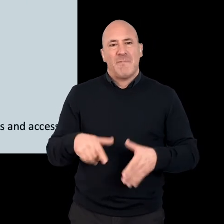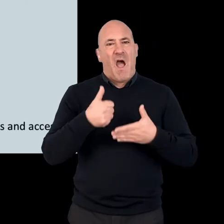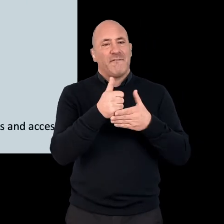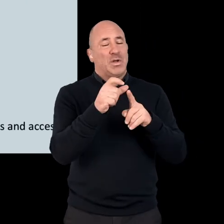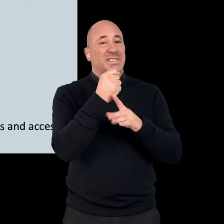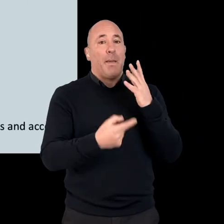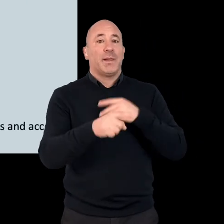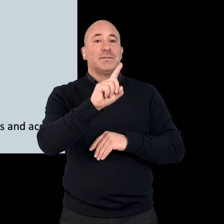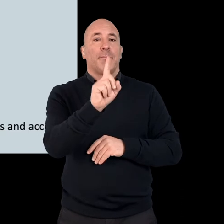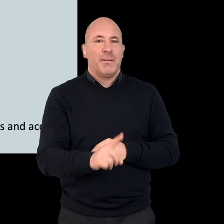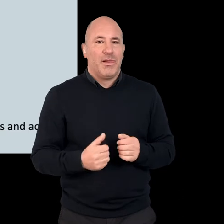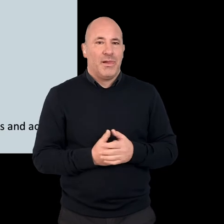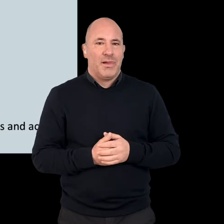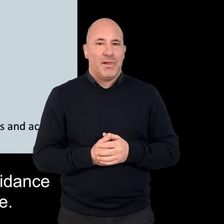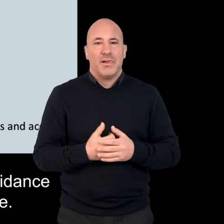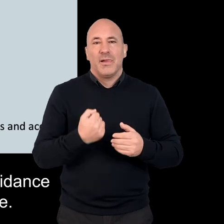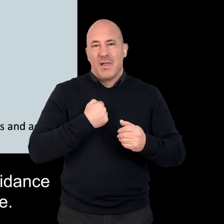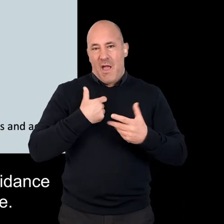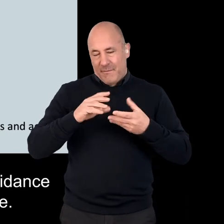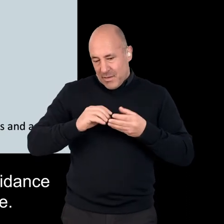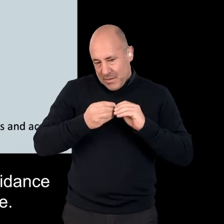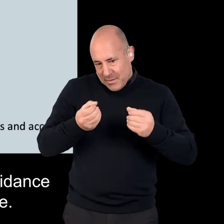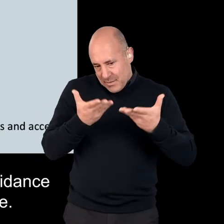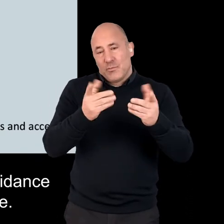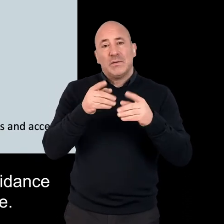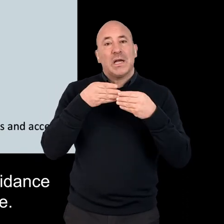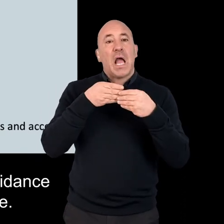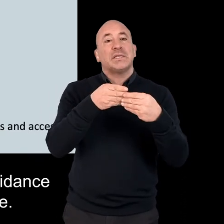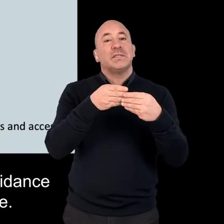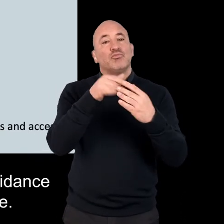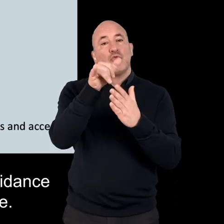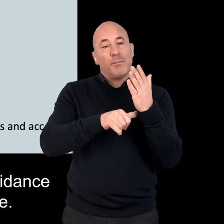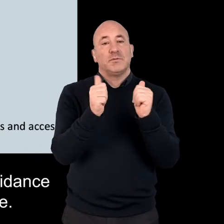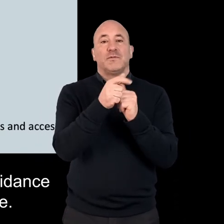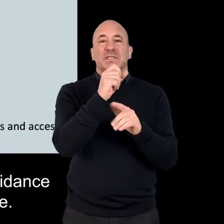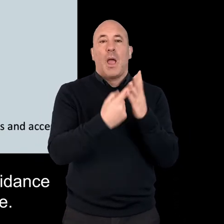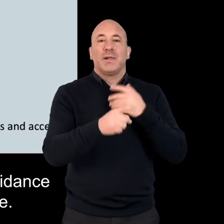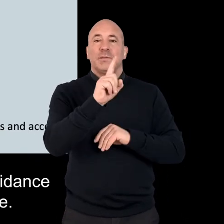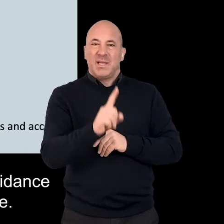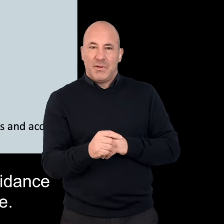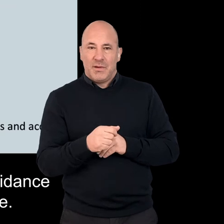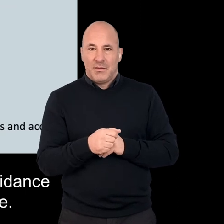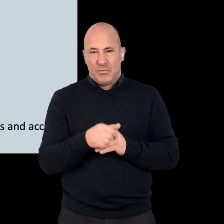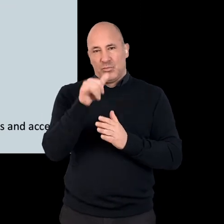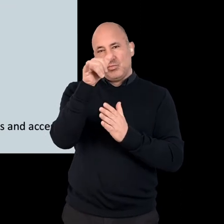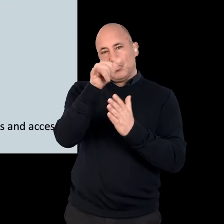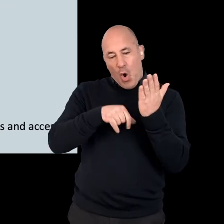Advice for disabled people. Another one of our outputs is a guidance document for disabled people.